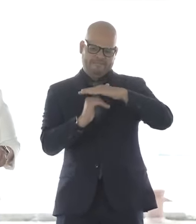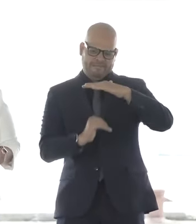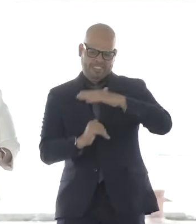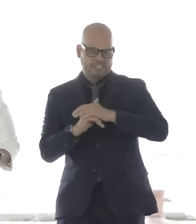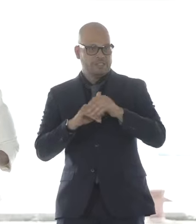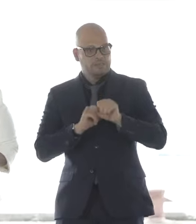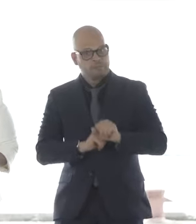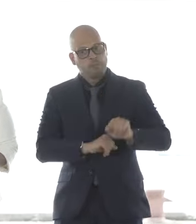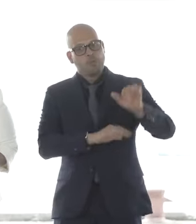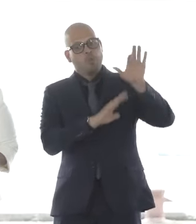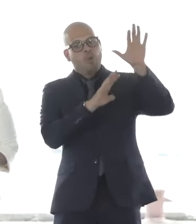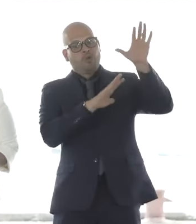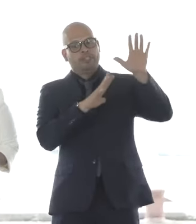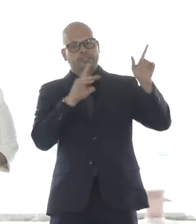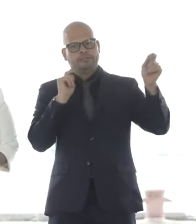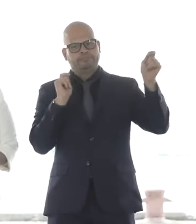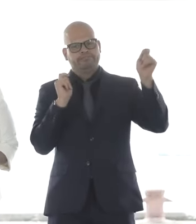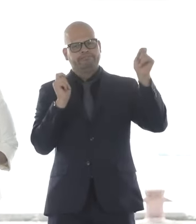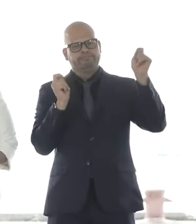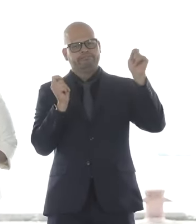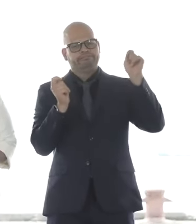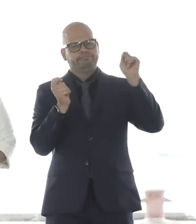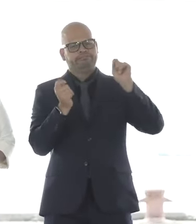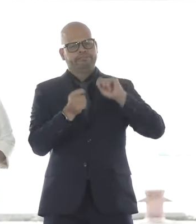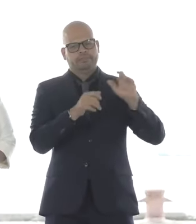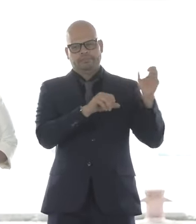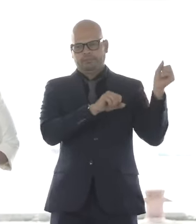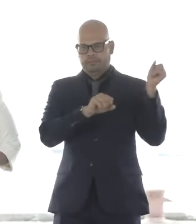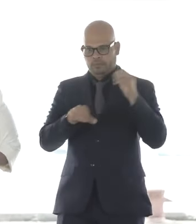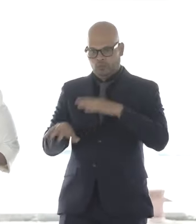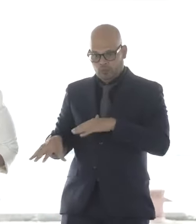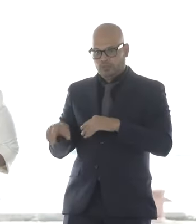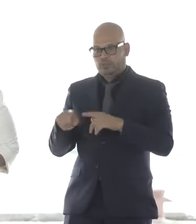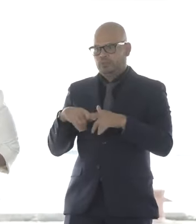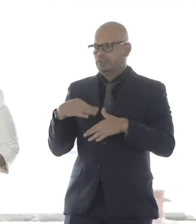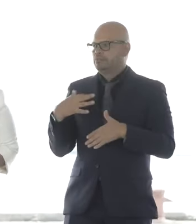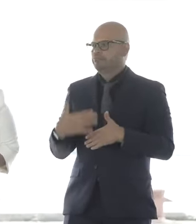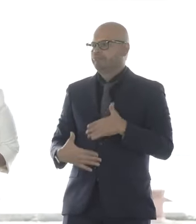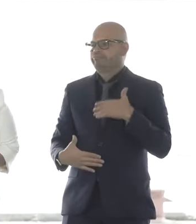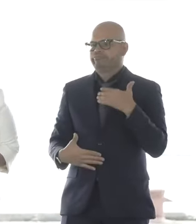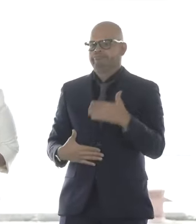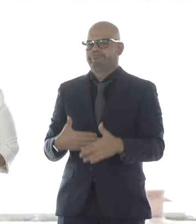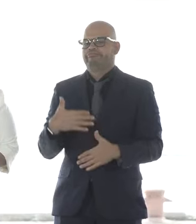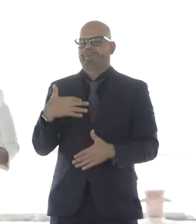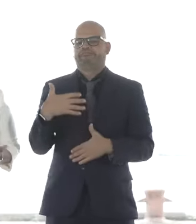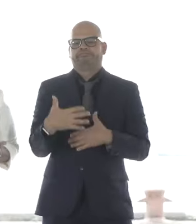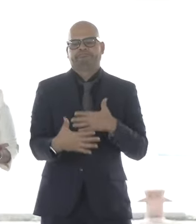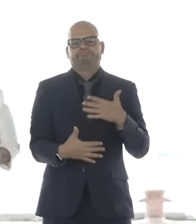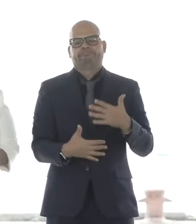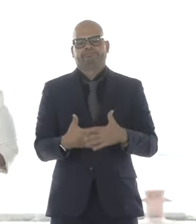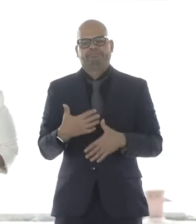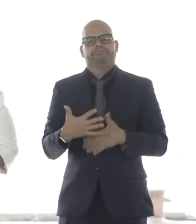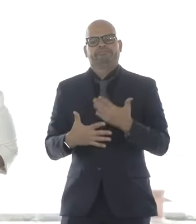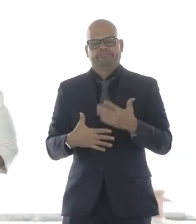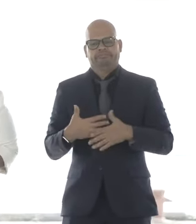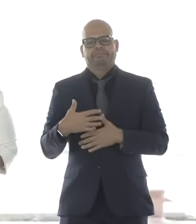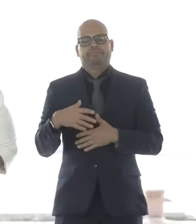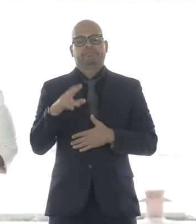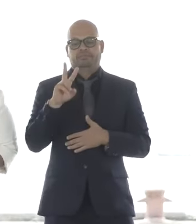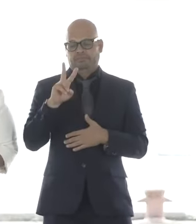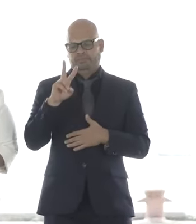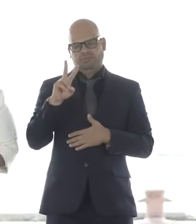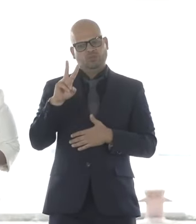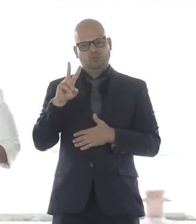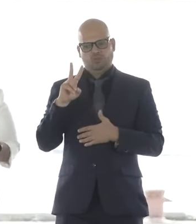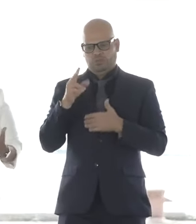opportunities for growth. That's what happens here, a block from the House of Seven Gables. That's what makes this place special.